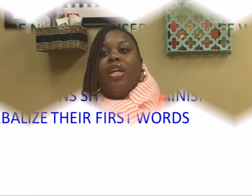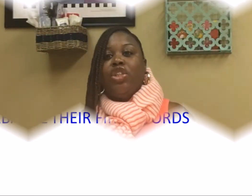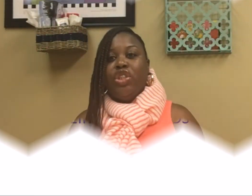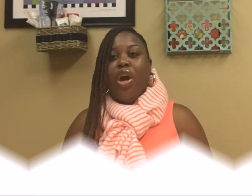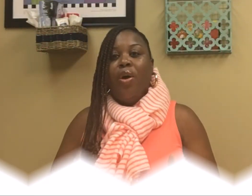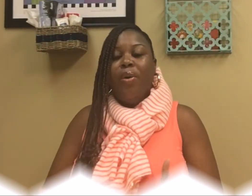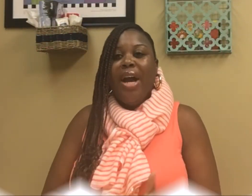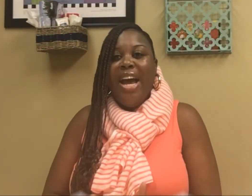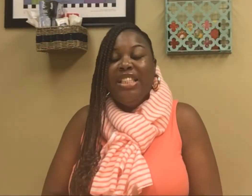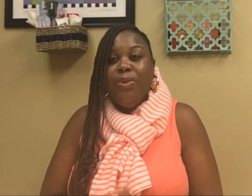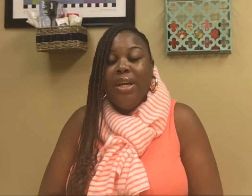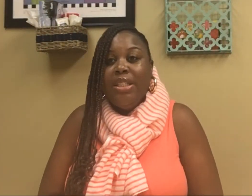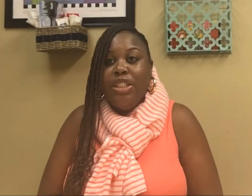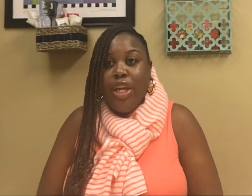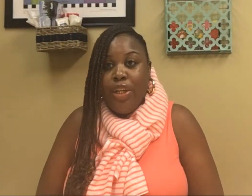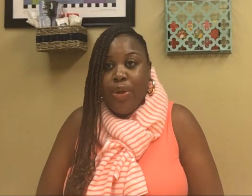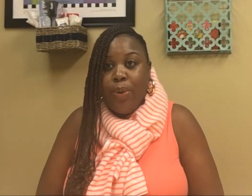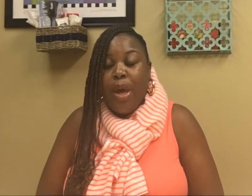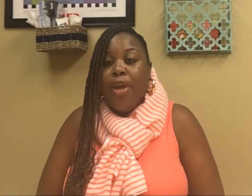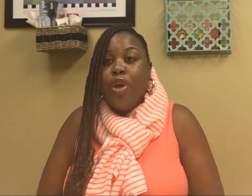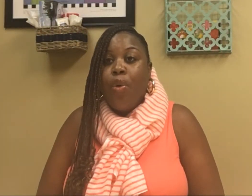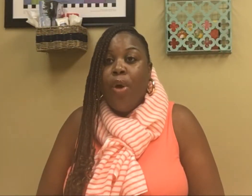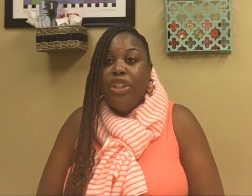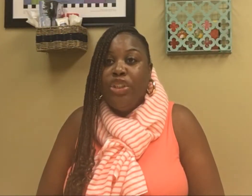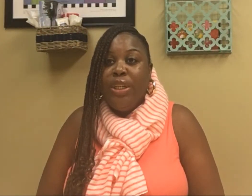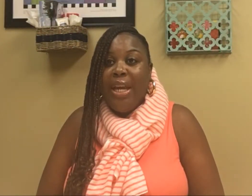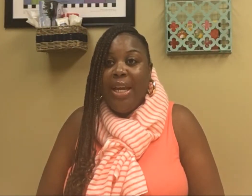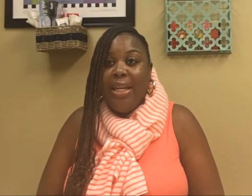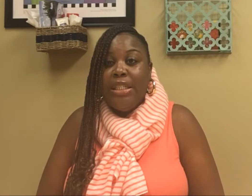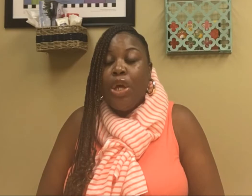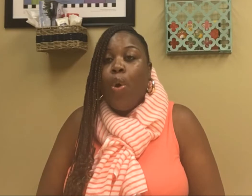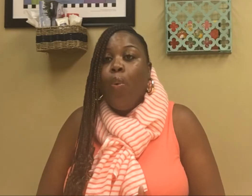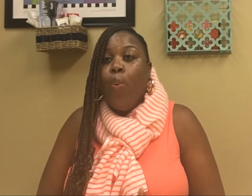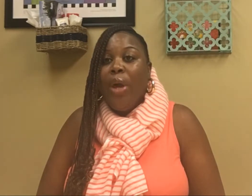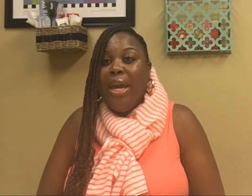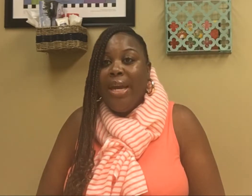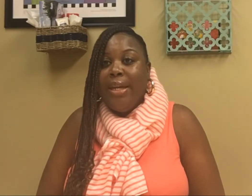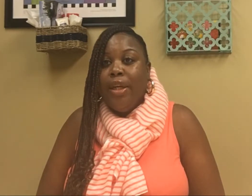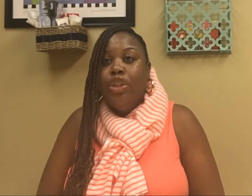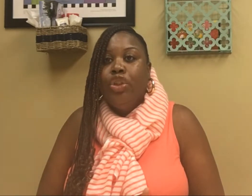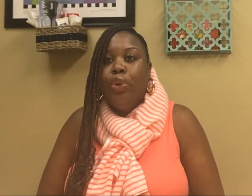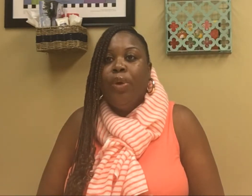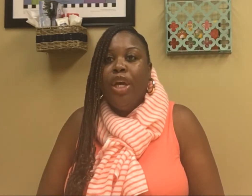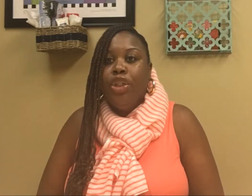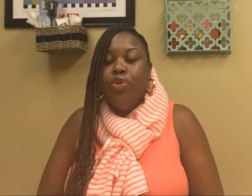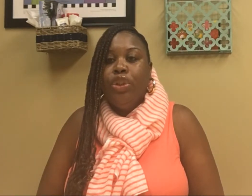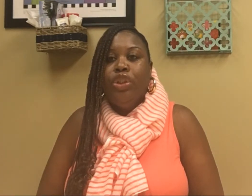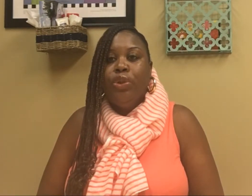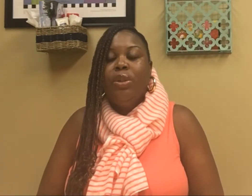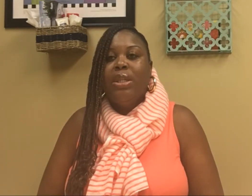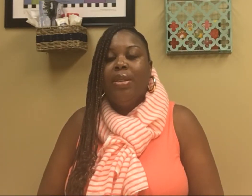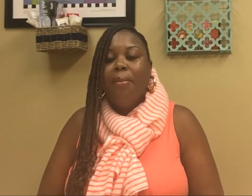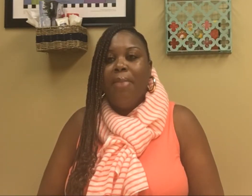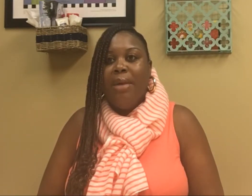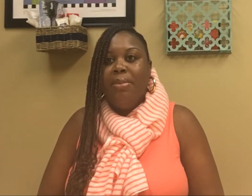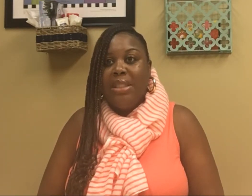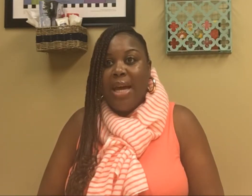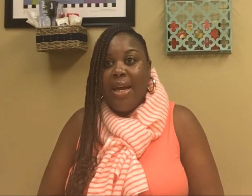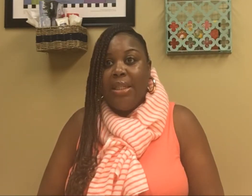So as we continue, the question is, when do we introduce the baby signs?